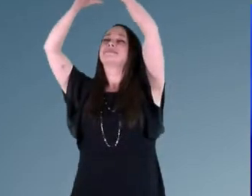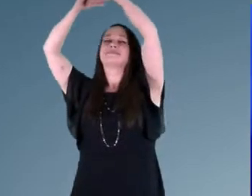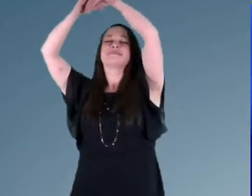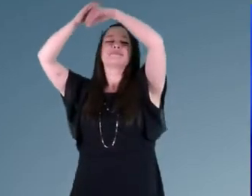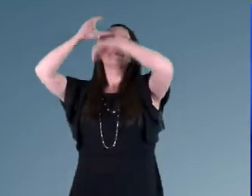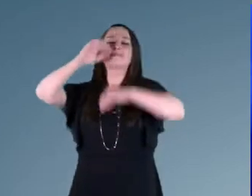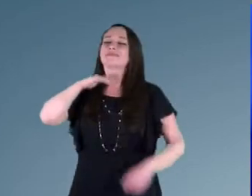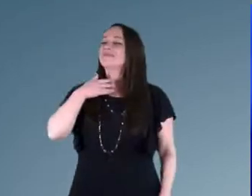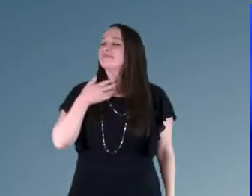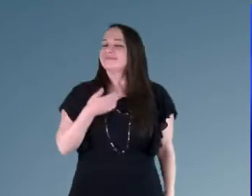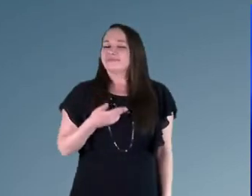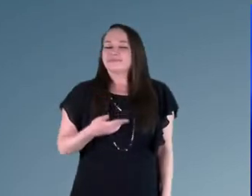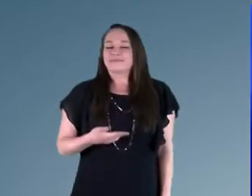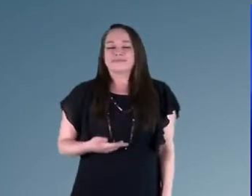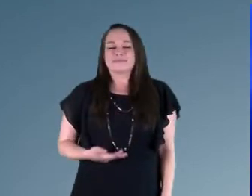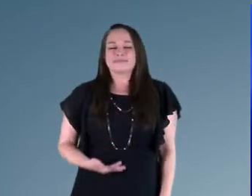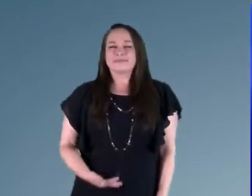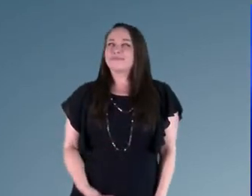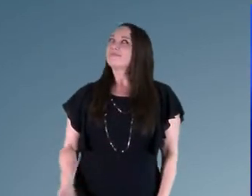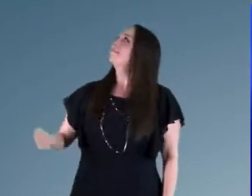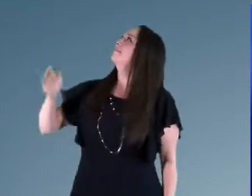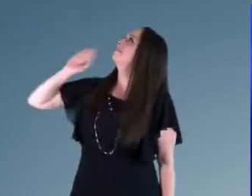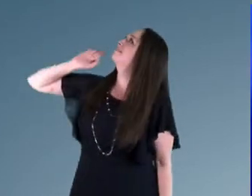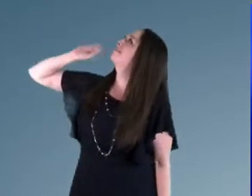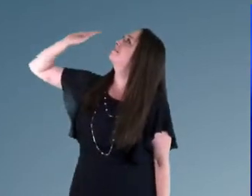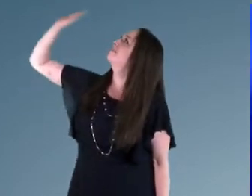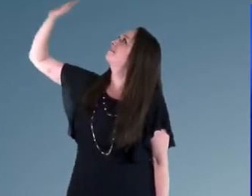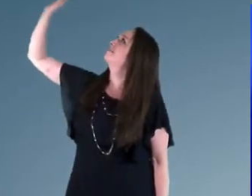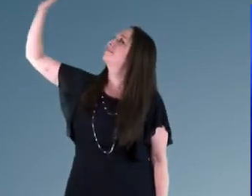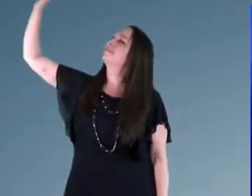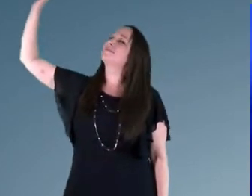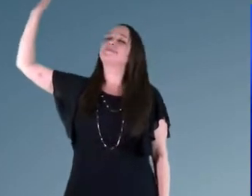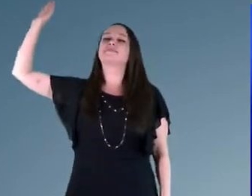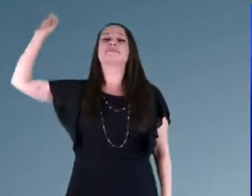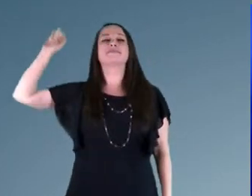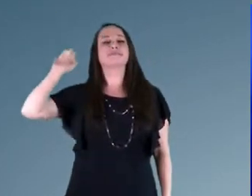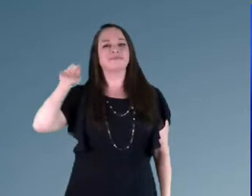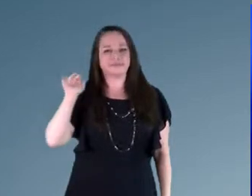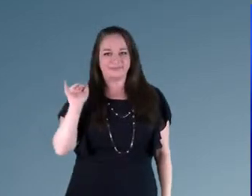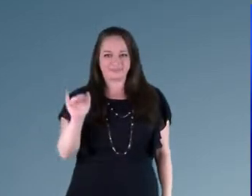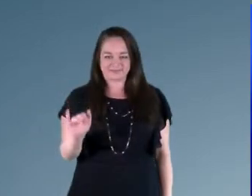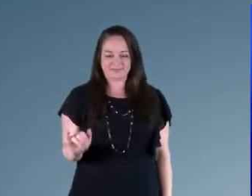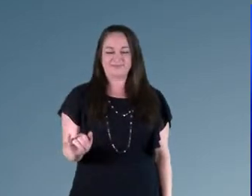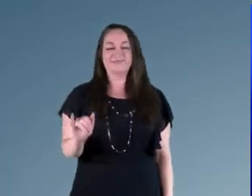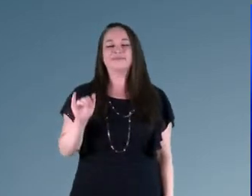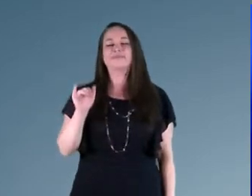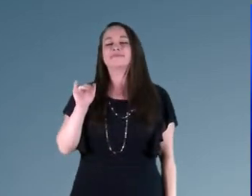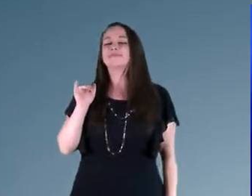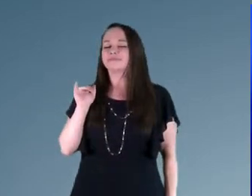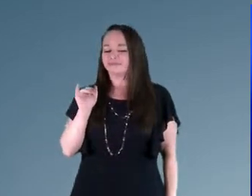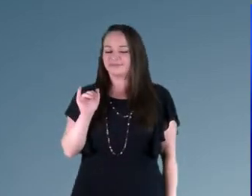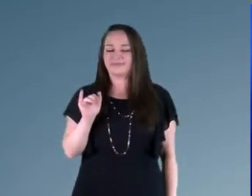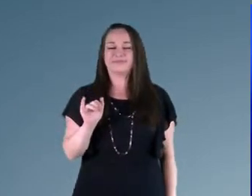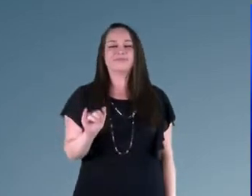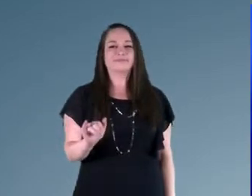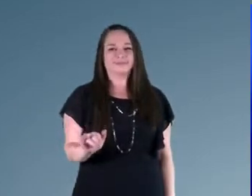I'm a child of God, yes I am.